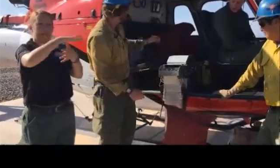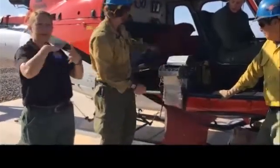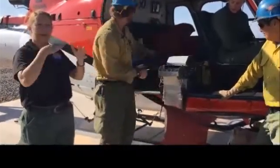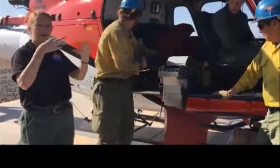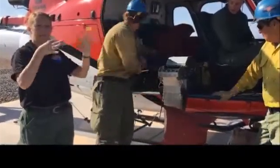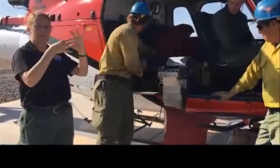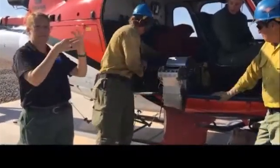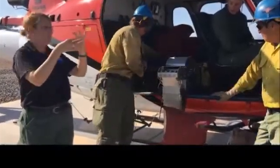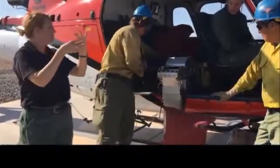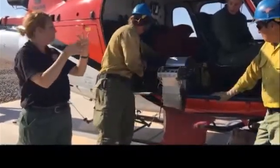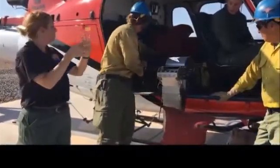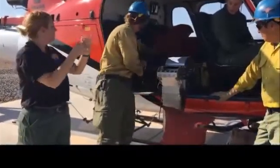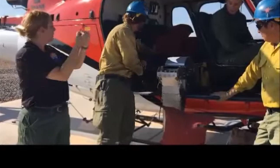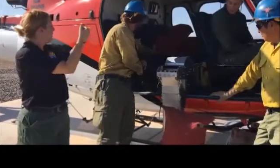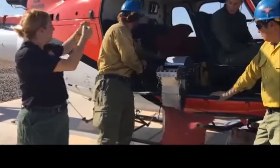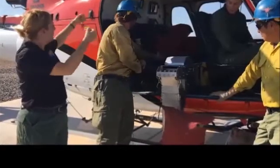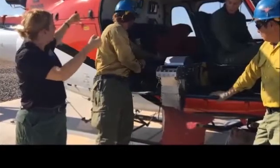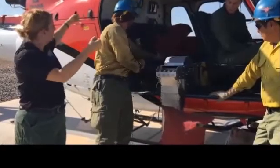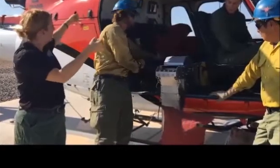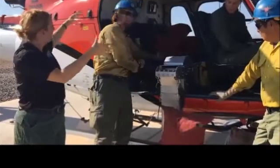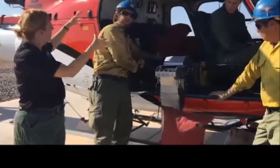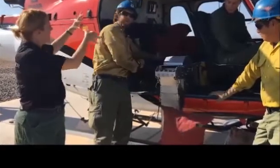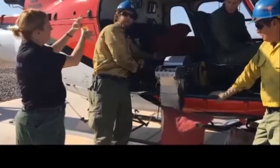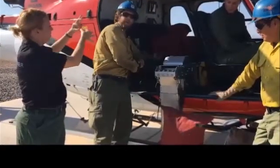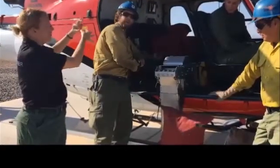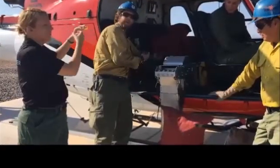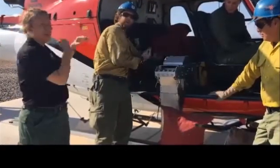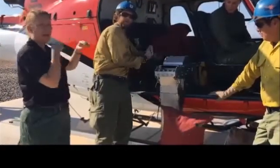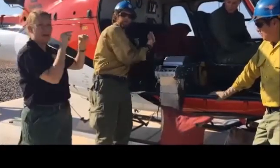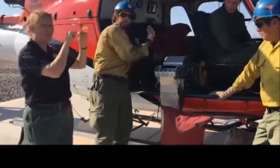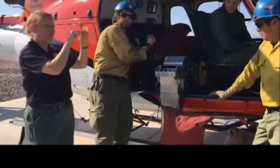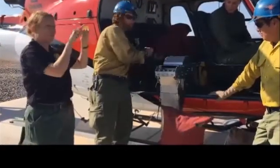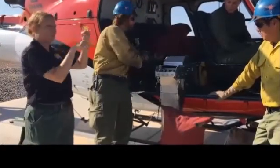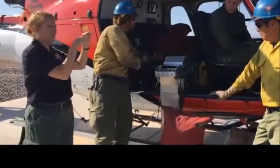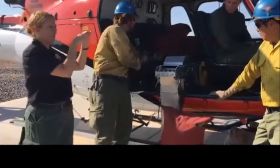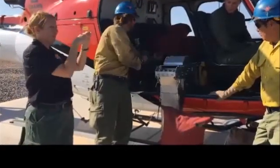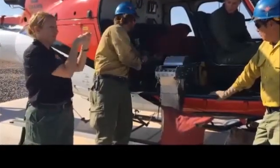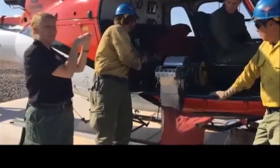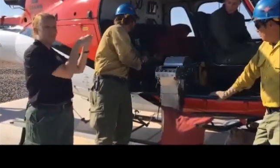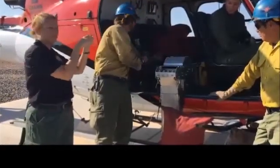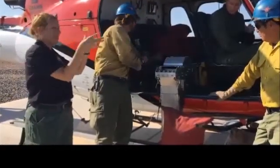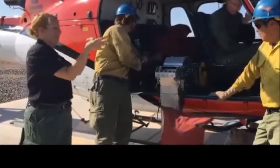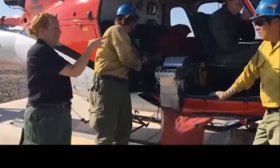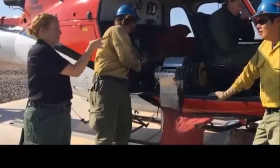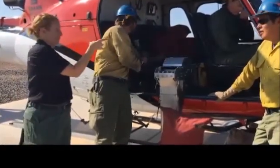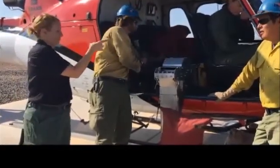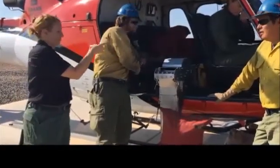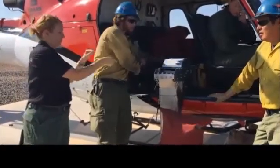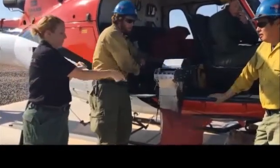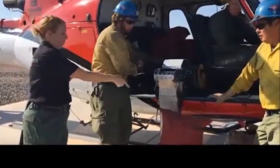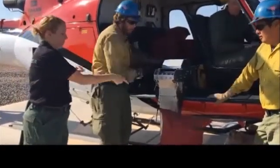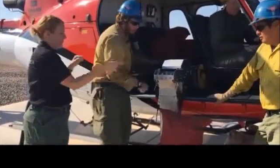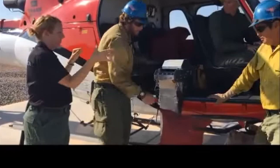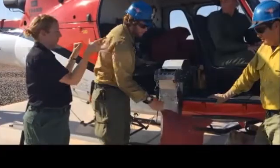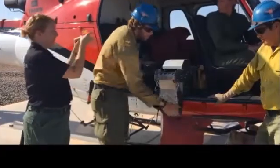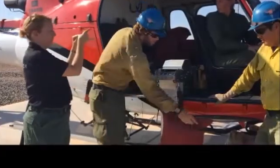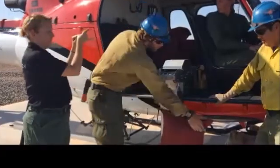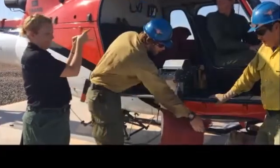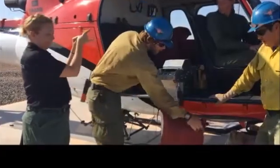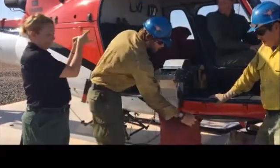point in the helicopter. So, there's a ring right here that comes up through the seat, and we attach these straps